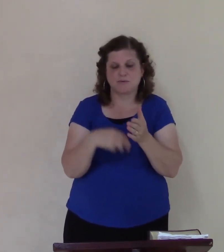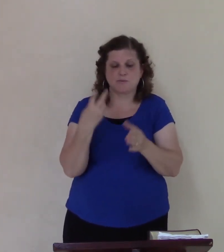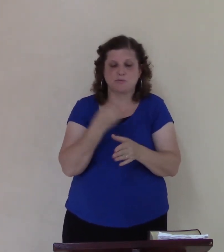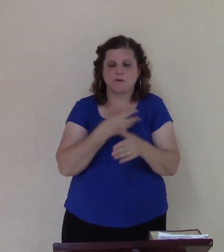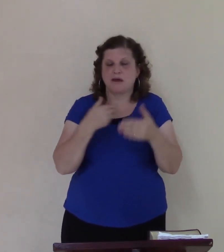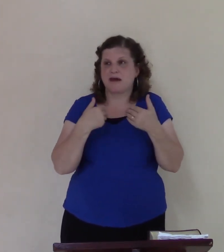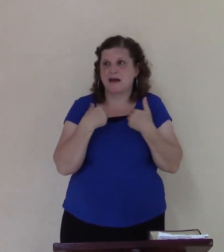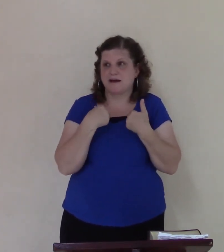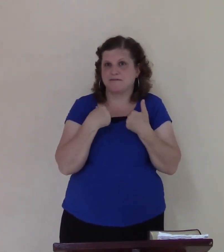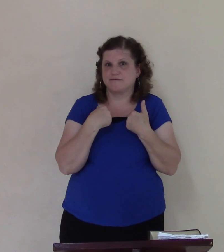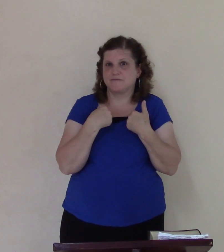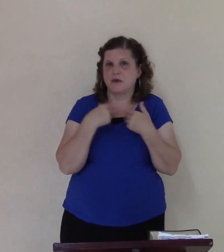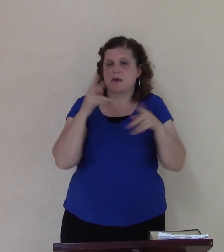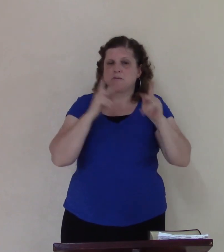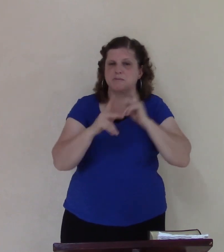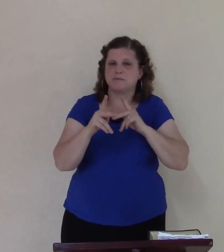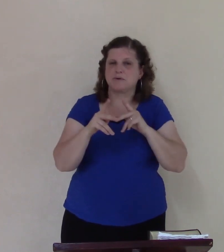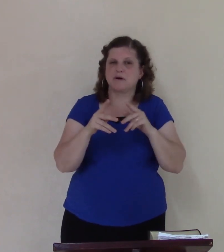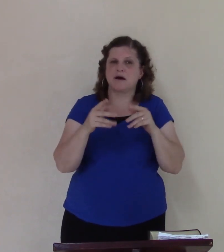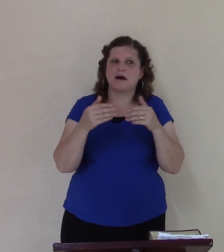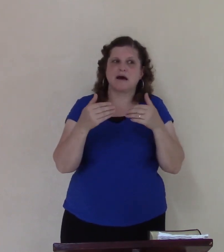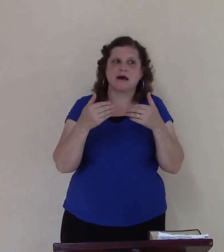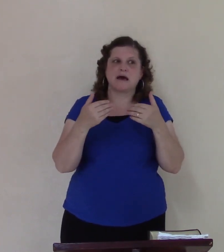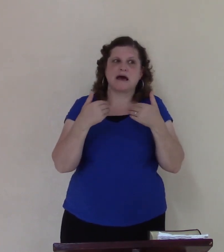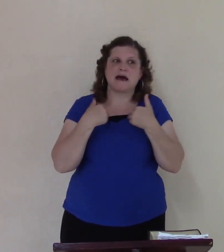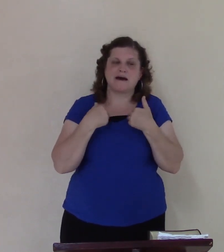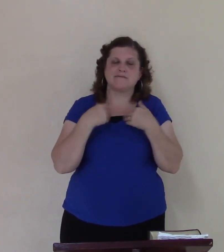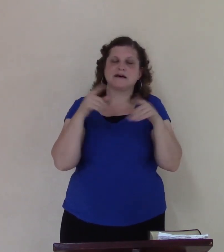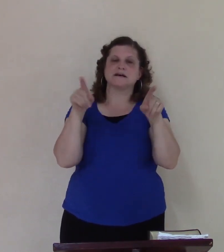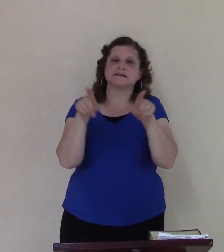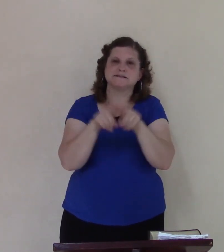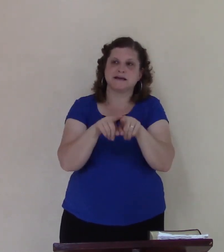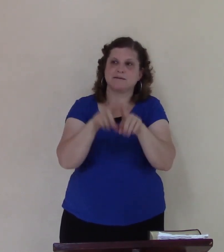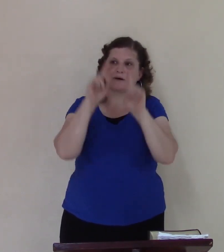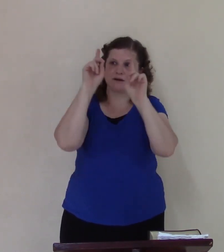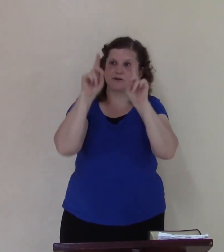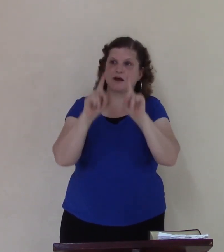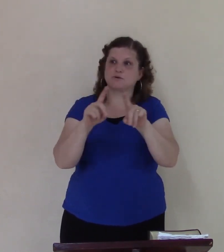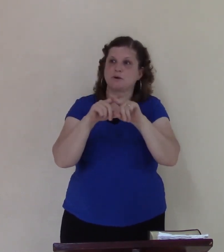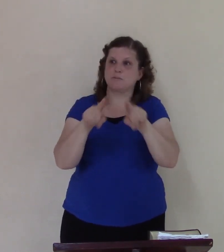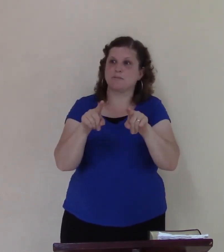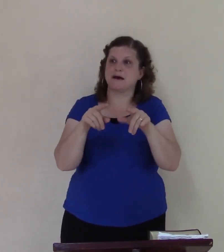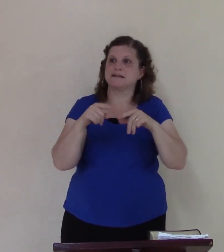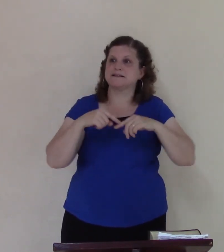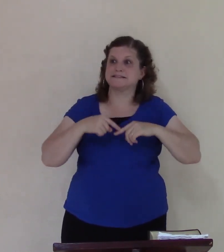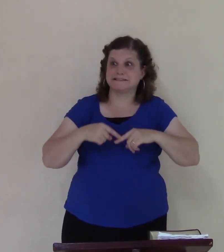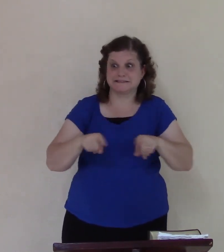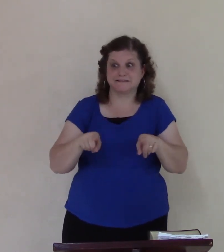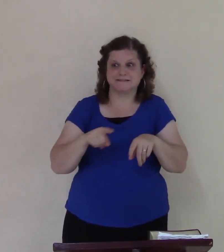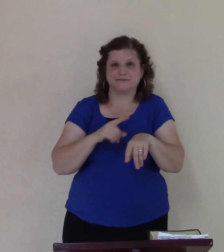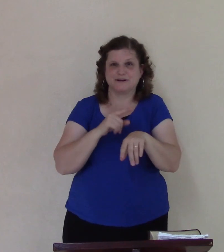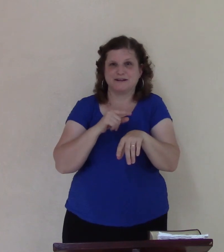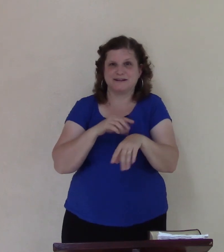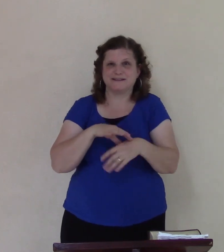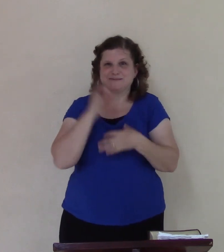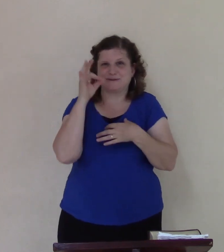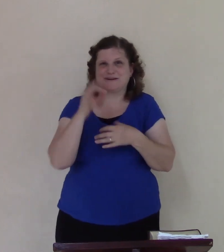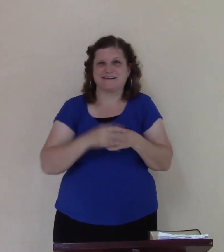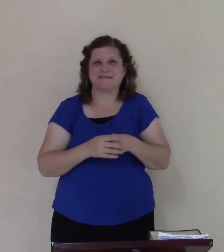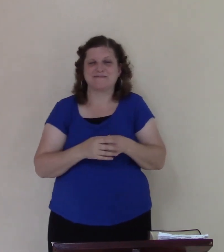who are the same as us they have the same doctrine but they have a different type of spirit the Bible talks about love, joy, peace, and